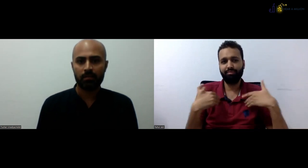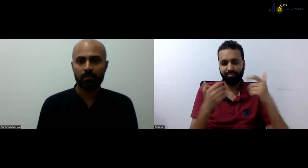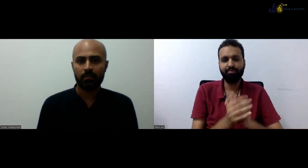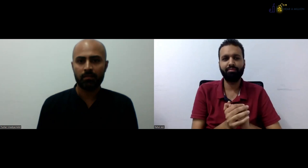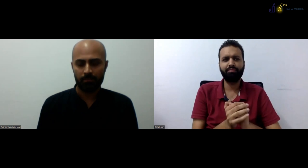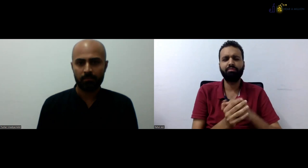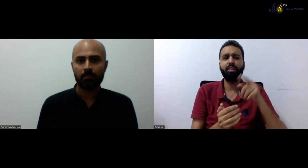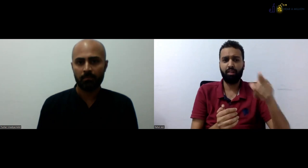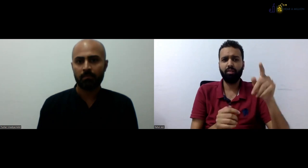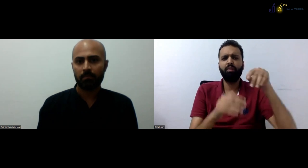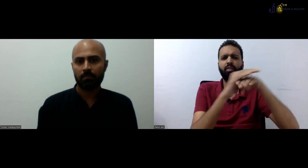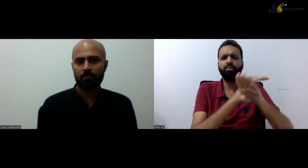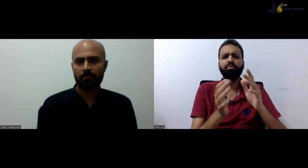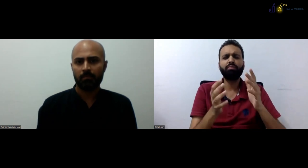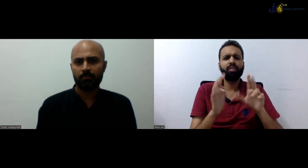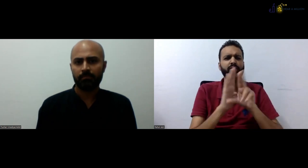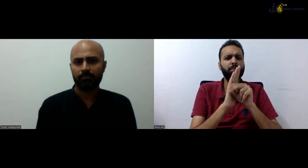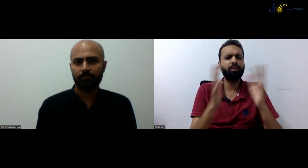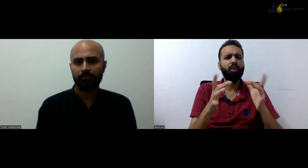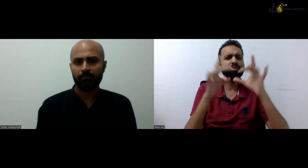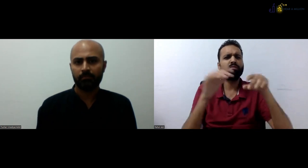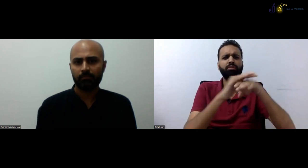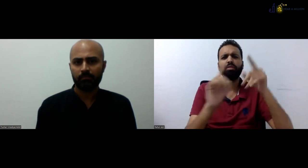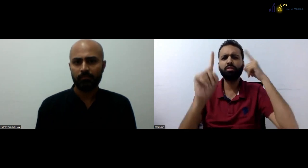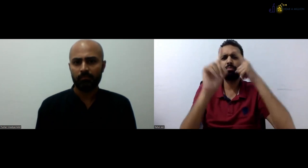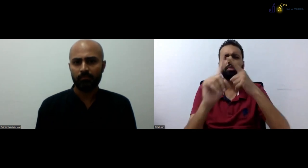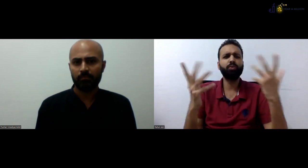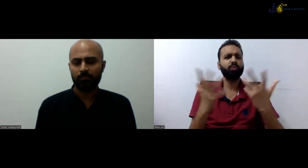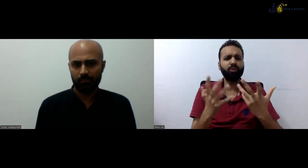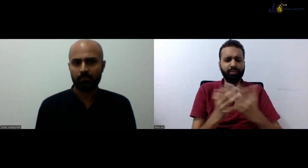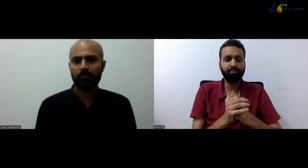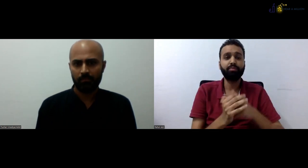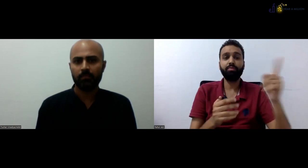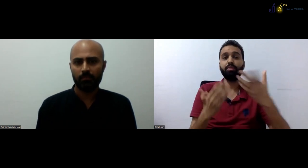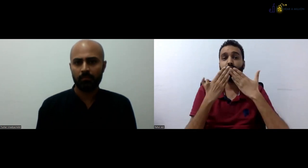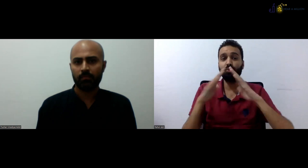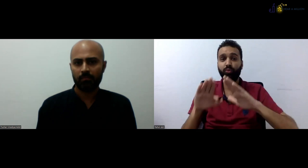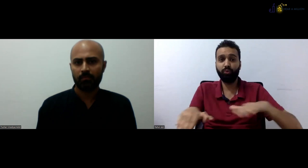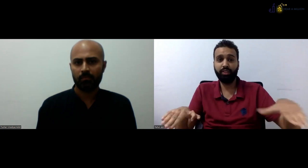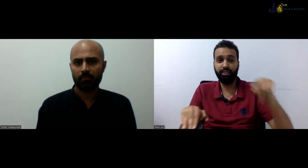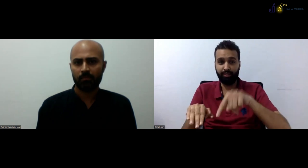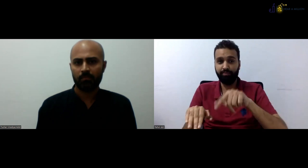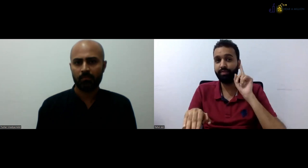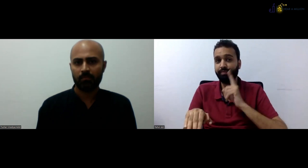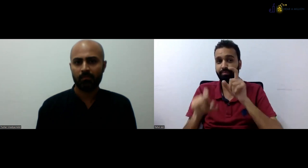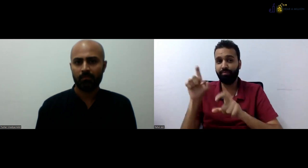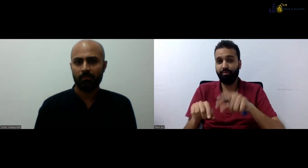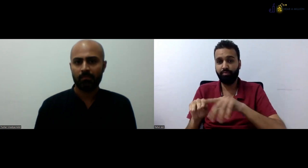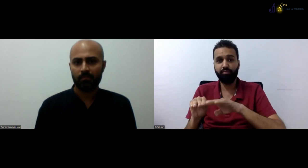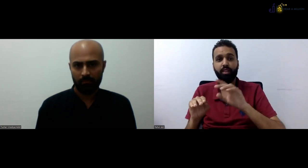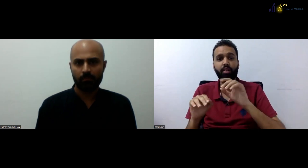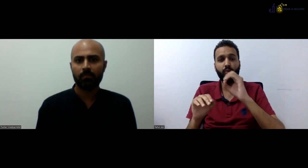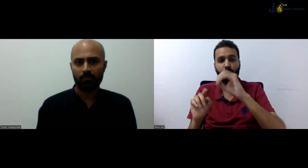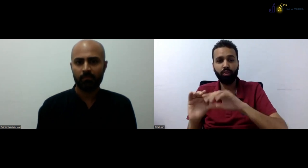And I'm really happy that we have RCI collaboration also of our